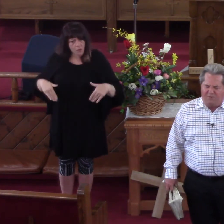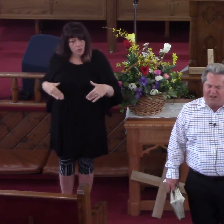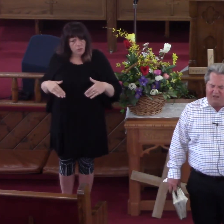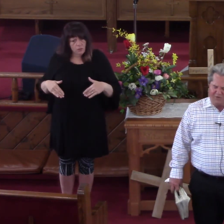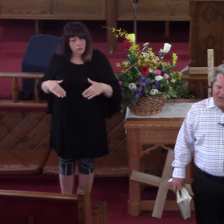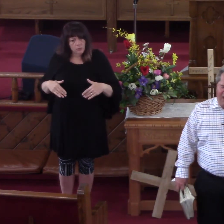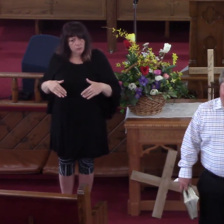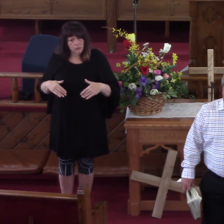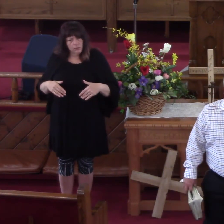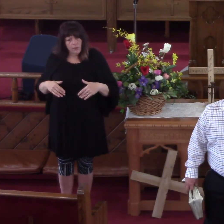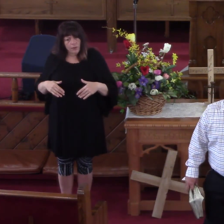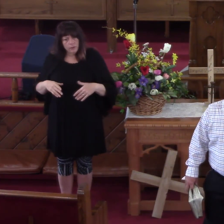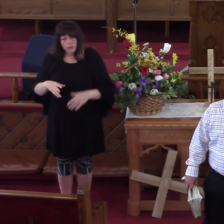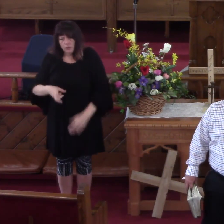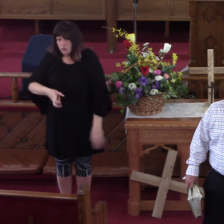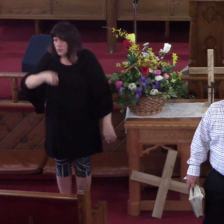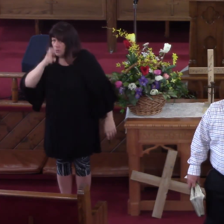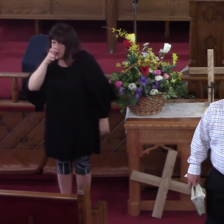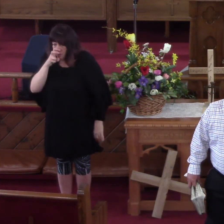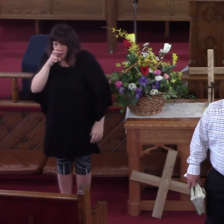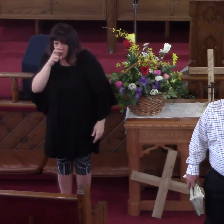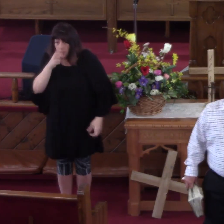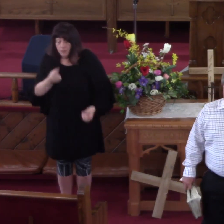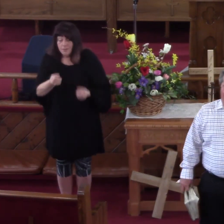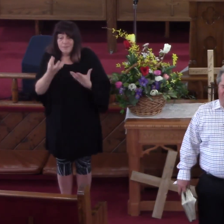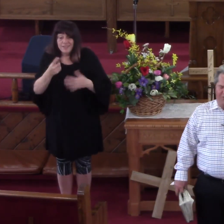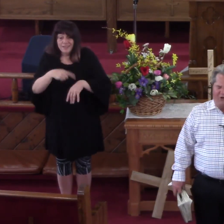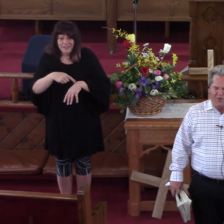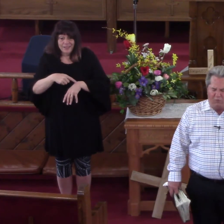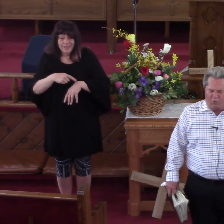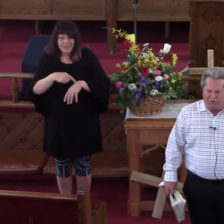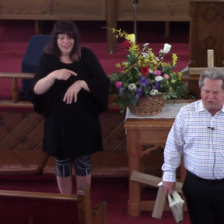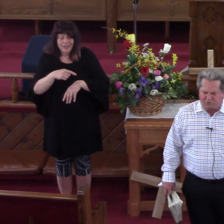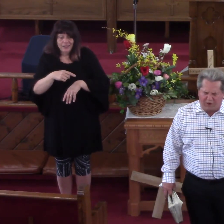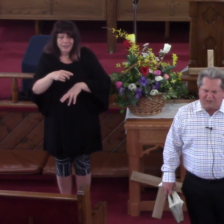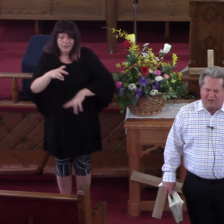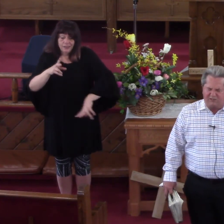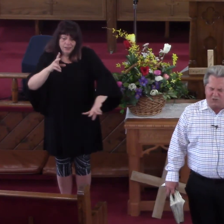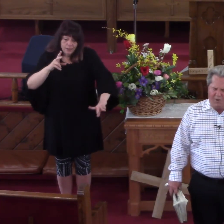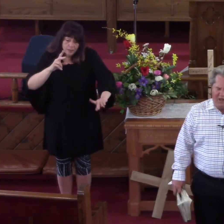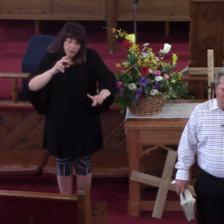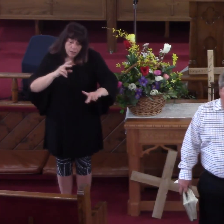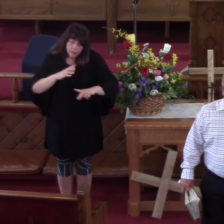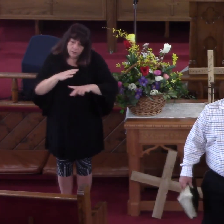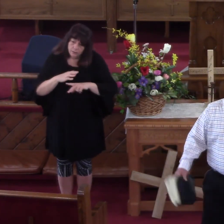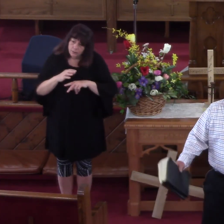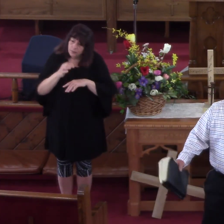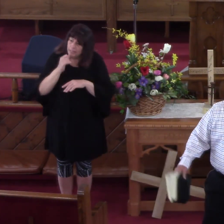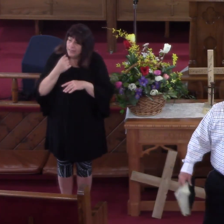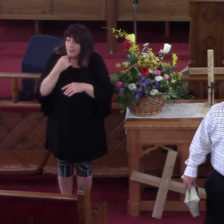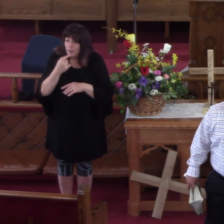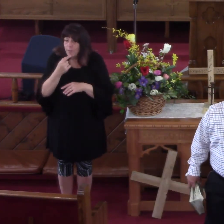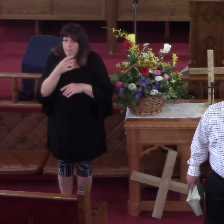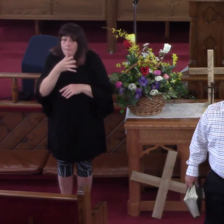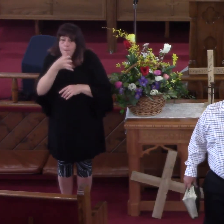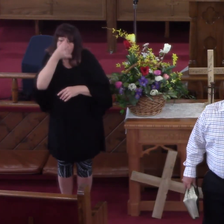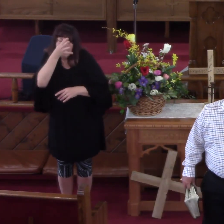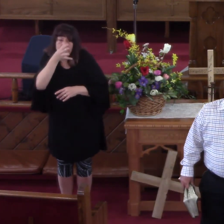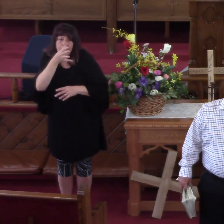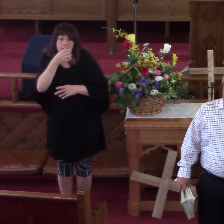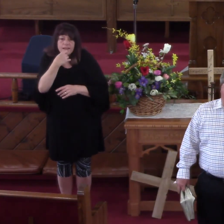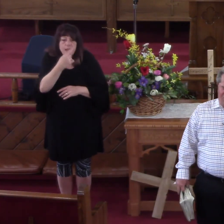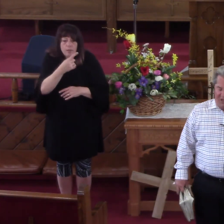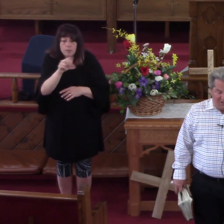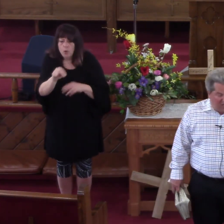Hand Many Of Times And My Friend They Were Restricted In So Many Ways Only For Their Own Good